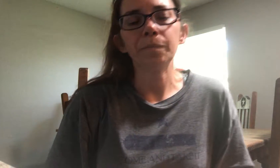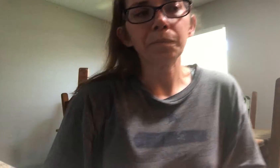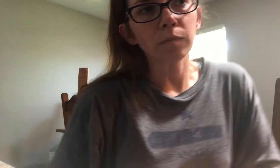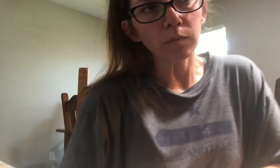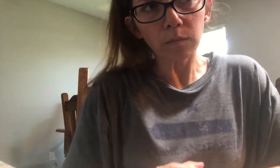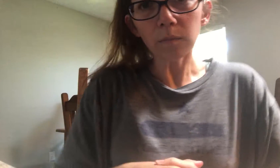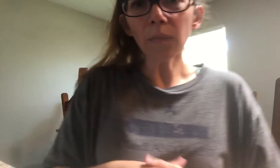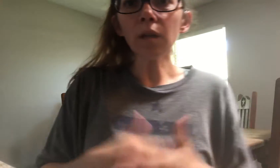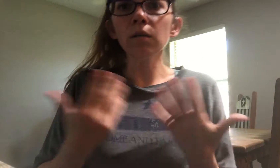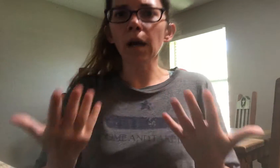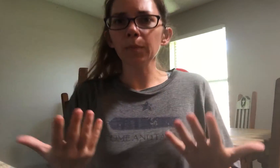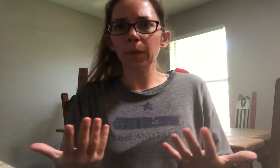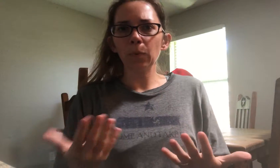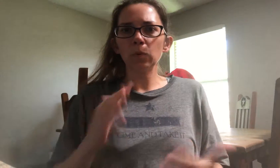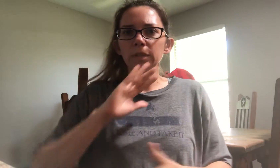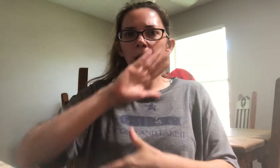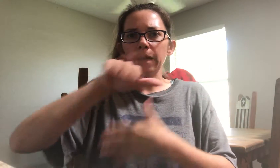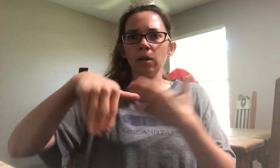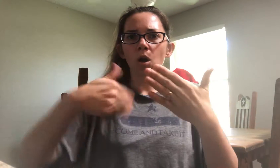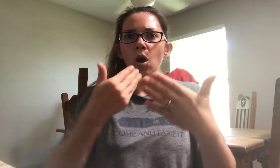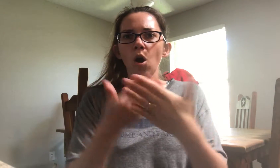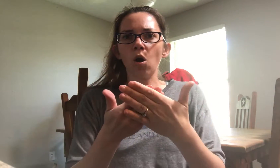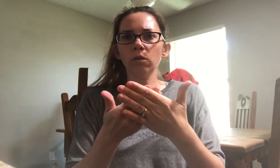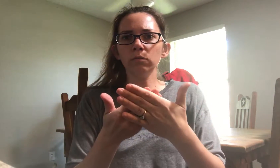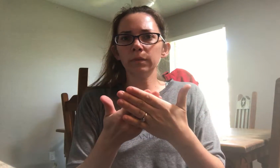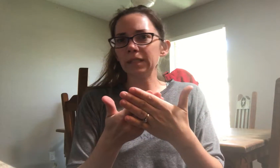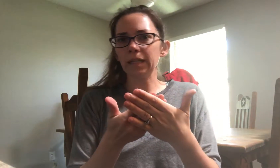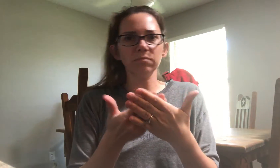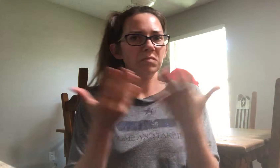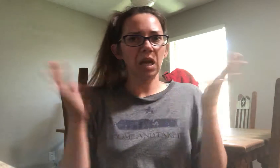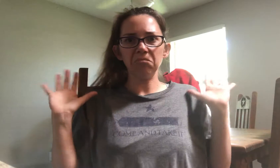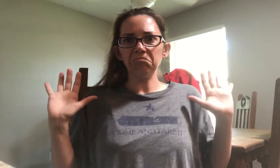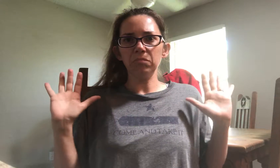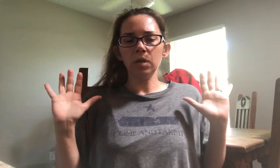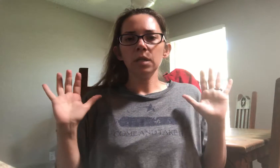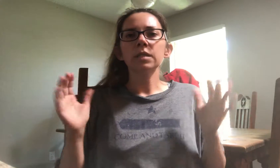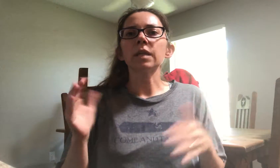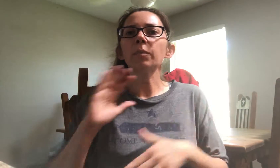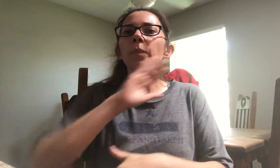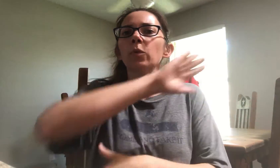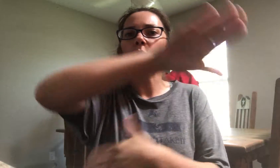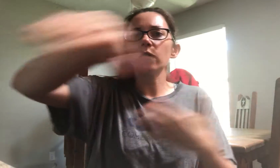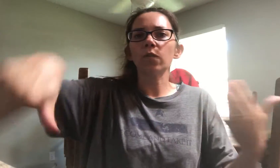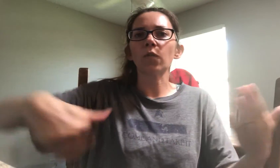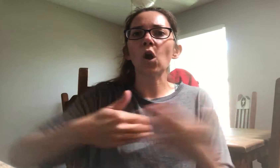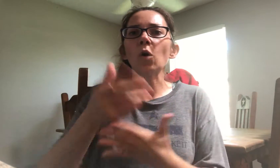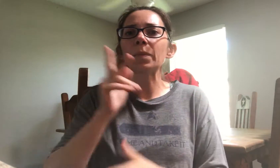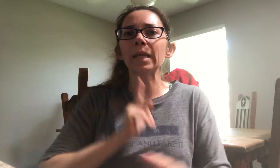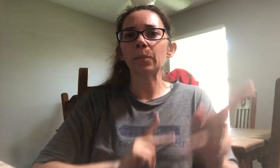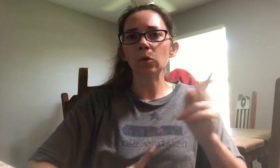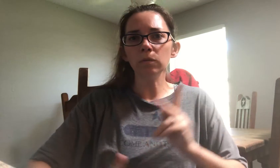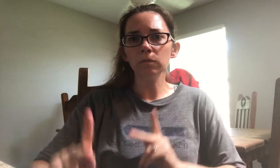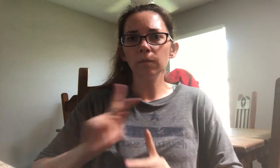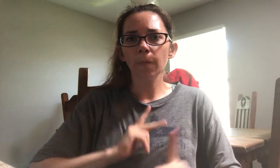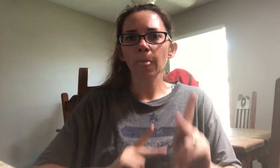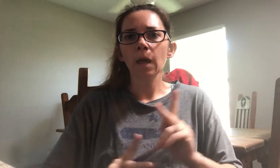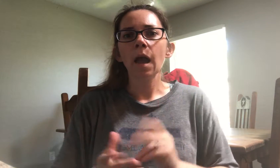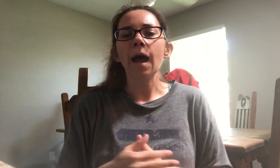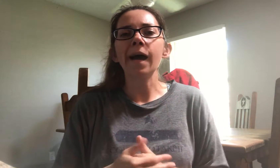Now, a lot of people will sign all. That's it. Done. Some people do for all people. I